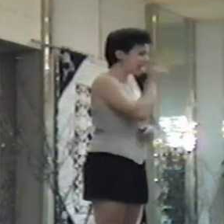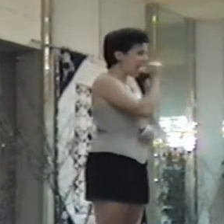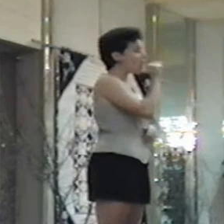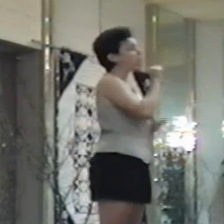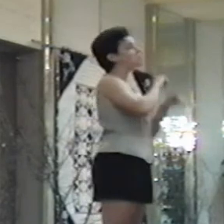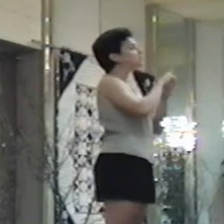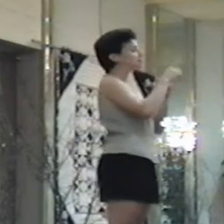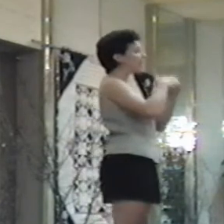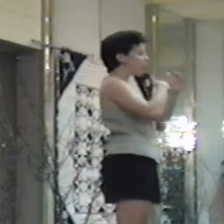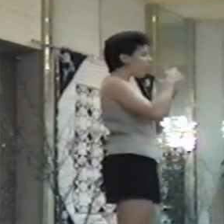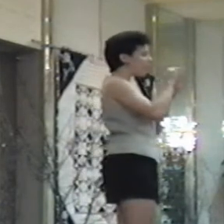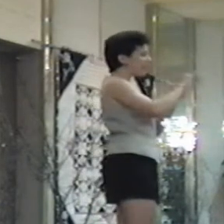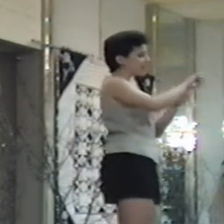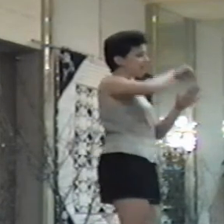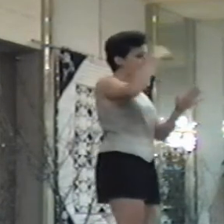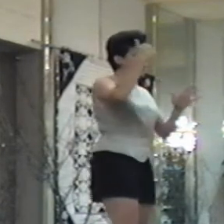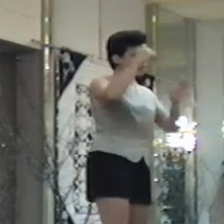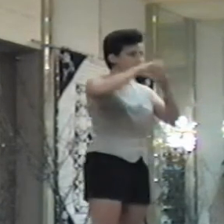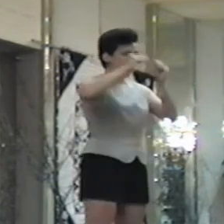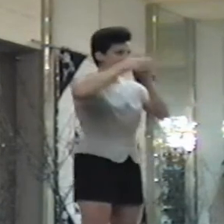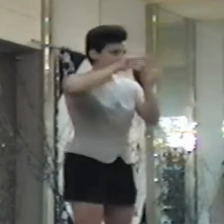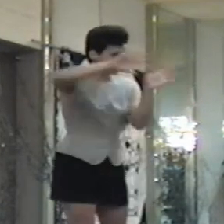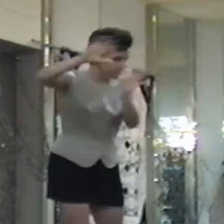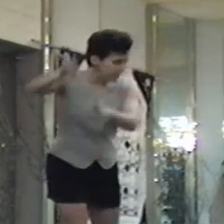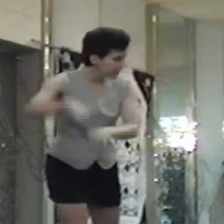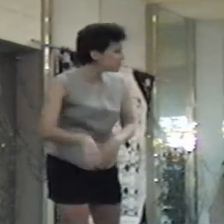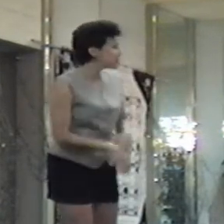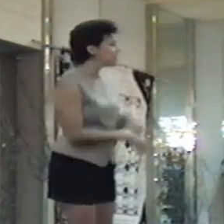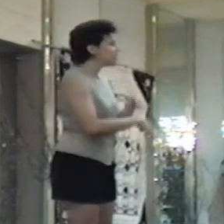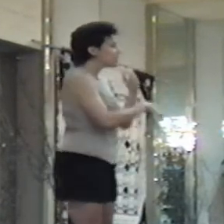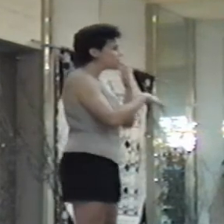you know, I don't want to really have to point that out, but that's another story.